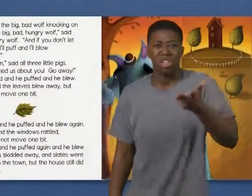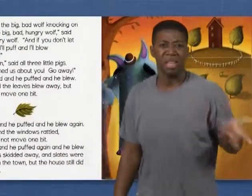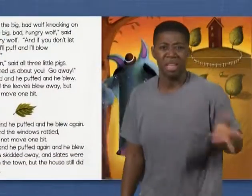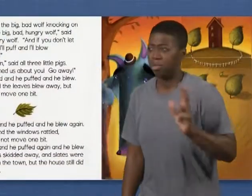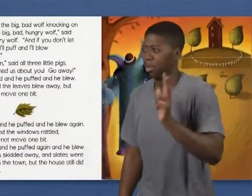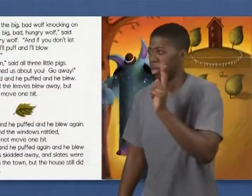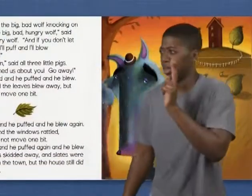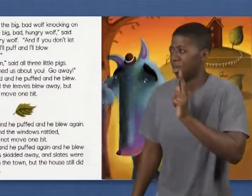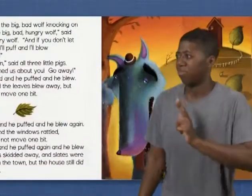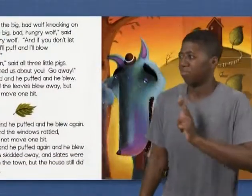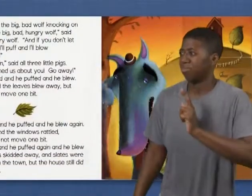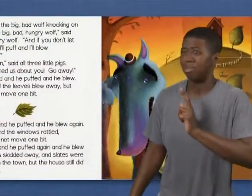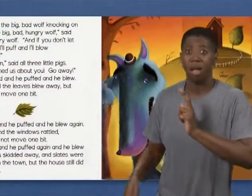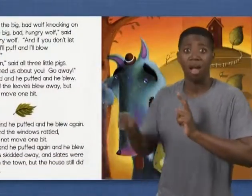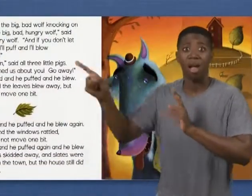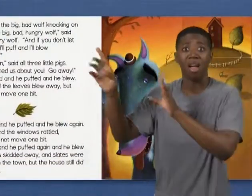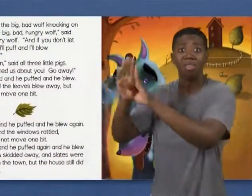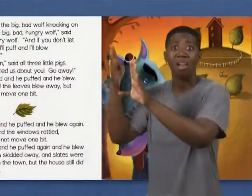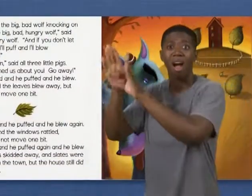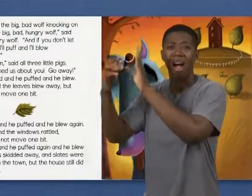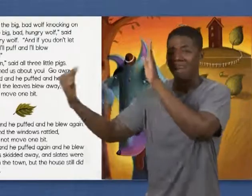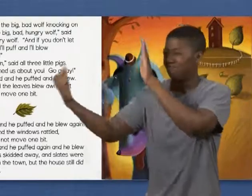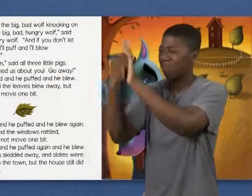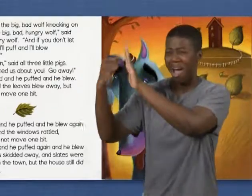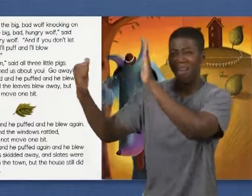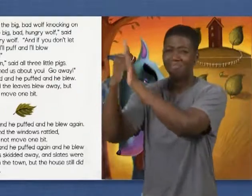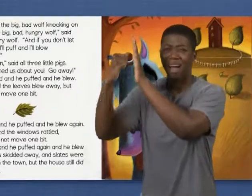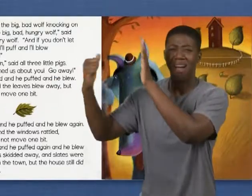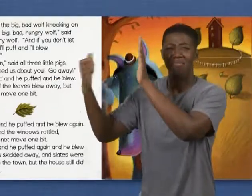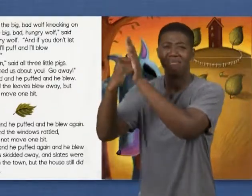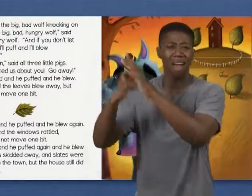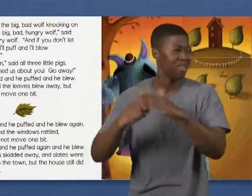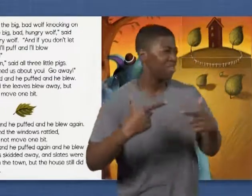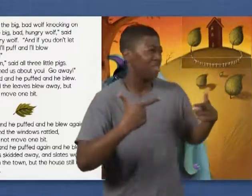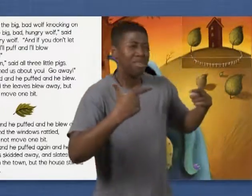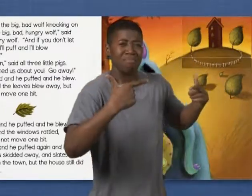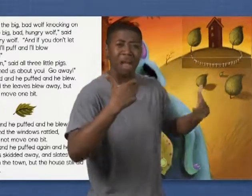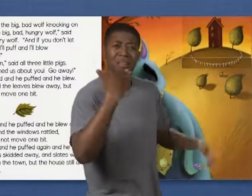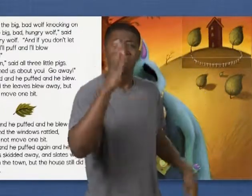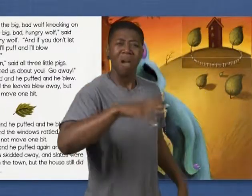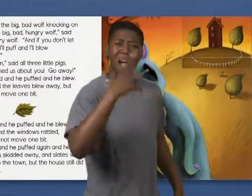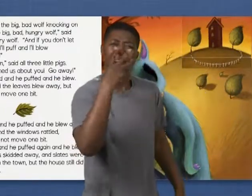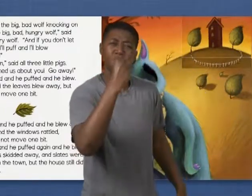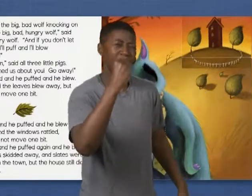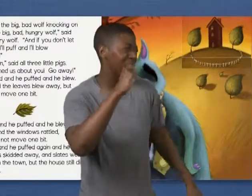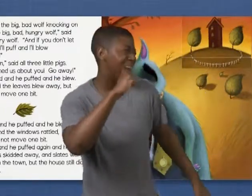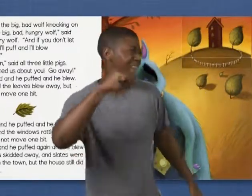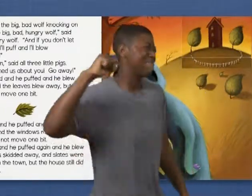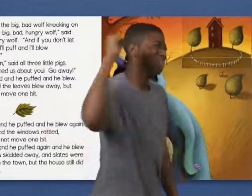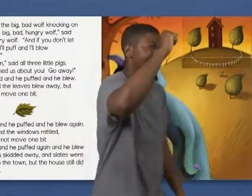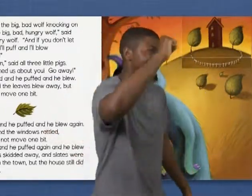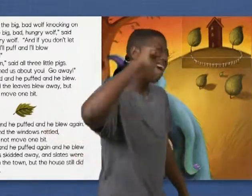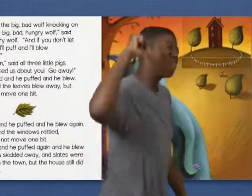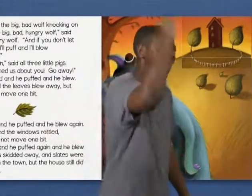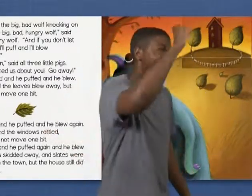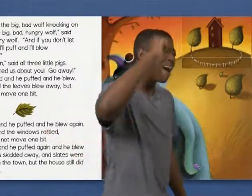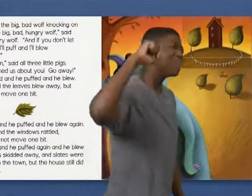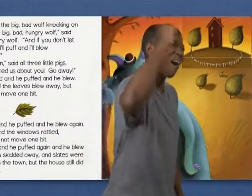Soon they heard the big bad wolf knocking on the door. It's the big bad